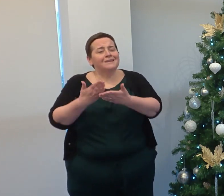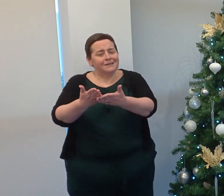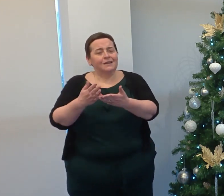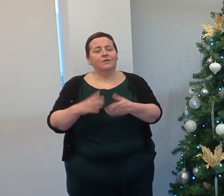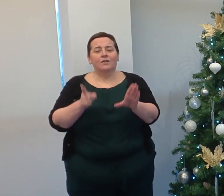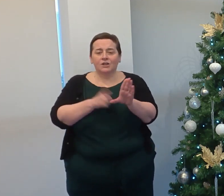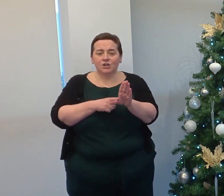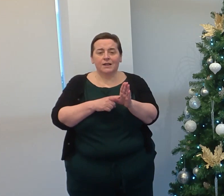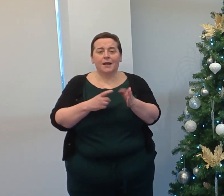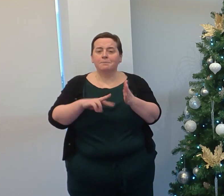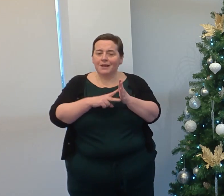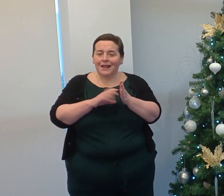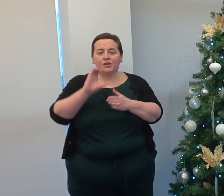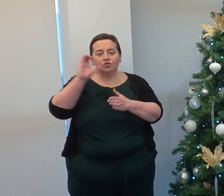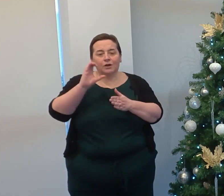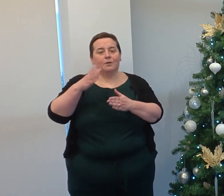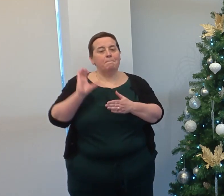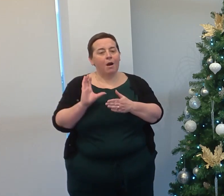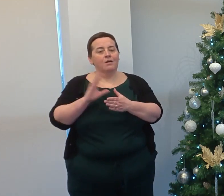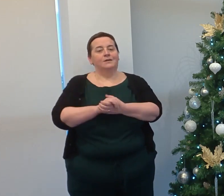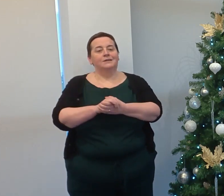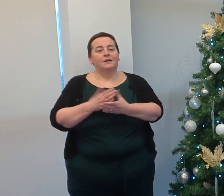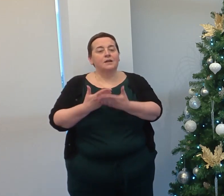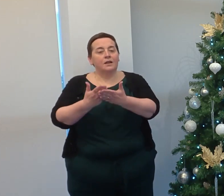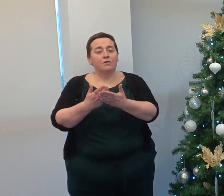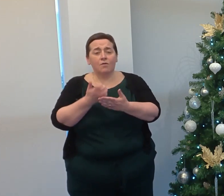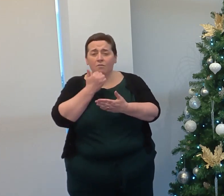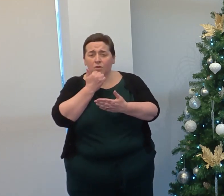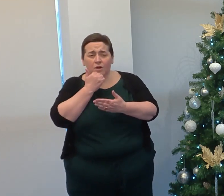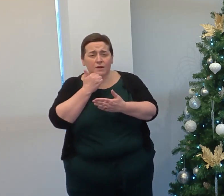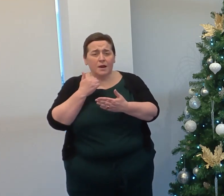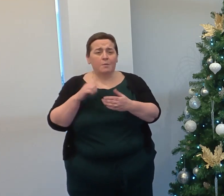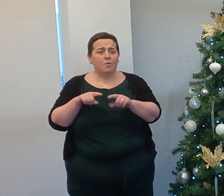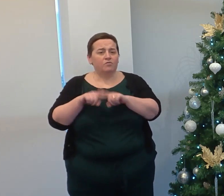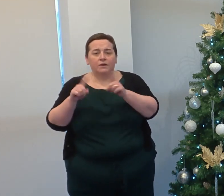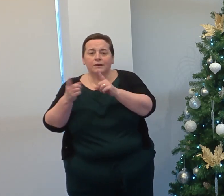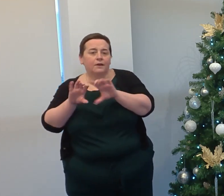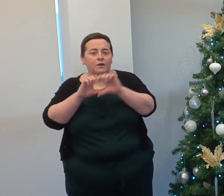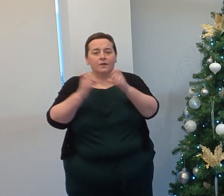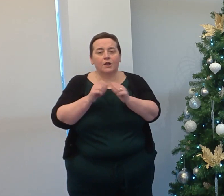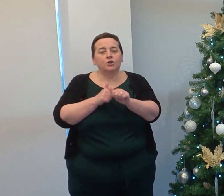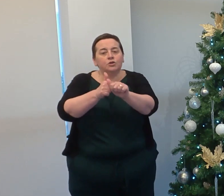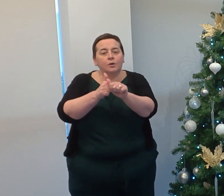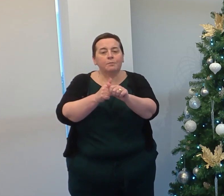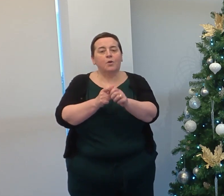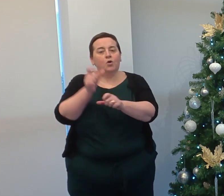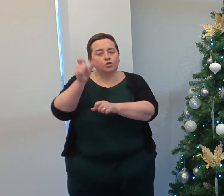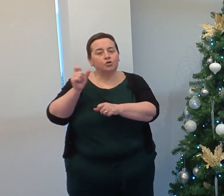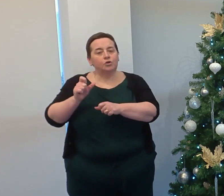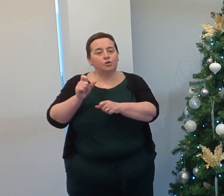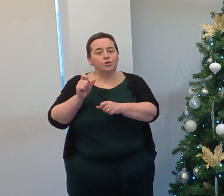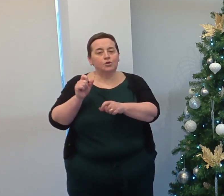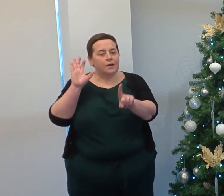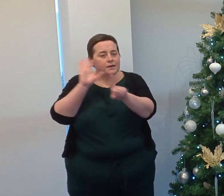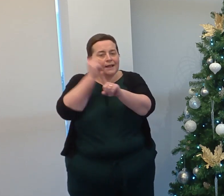and deliver this year's planned curriculum, but also deliver a number of catch up classes to support students gaining their